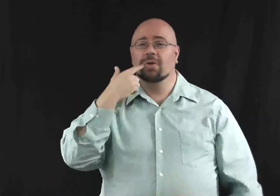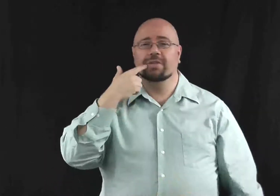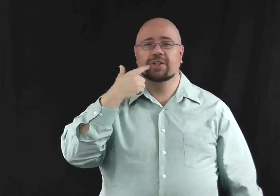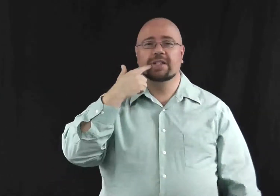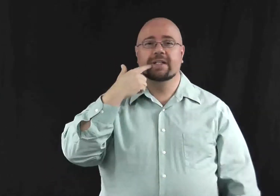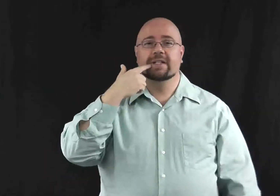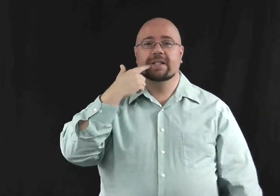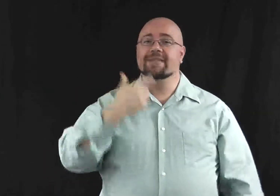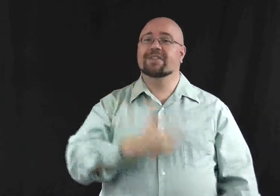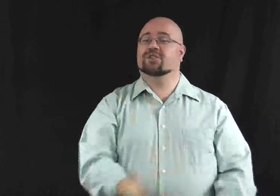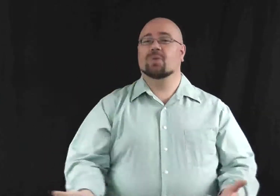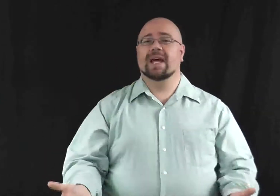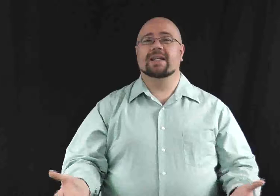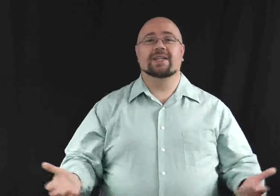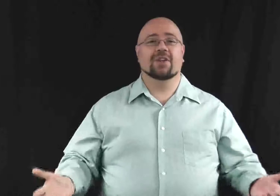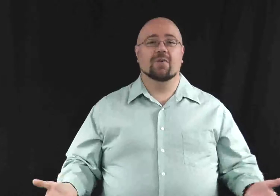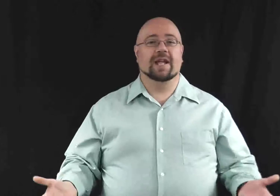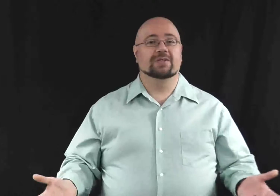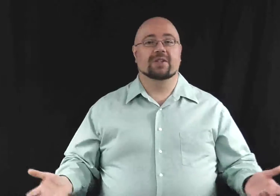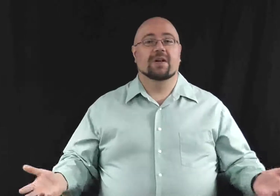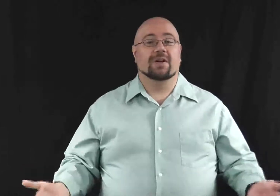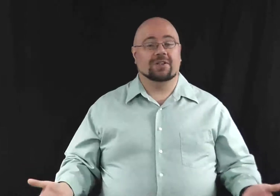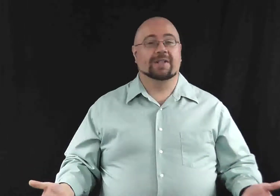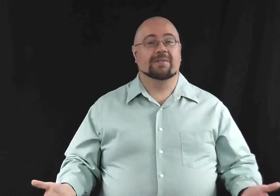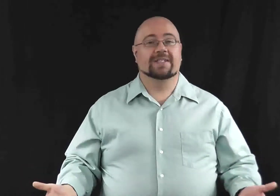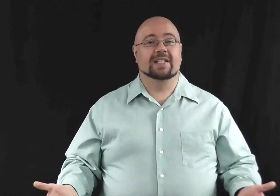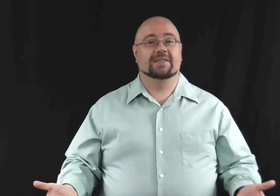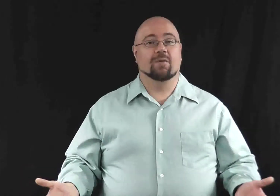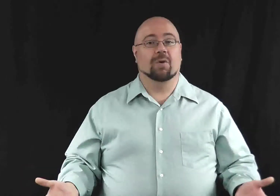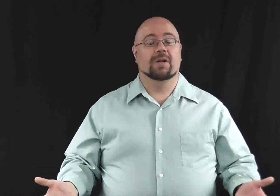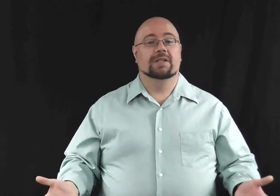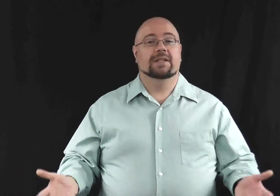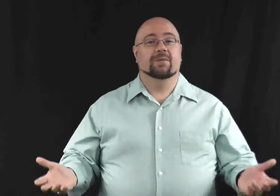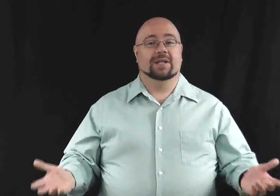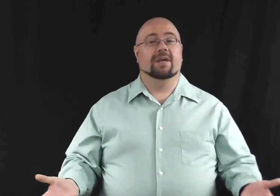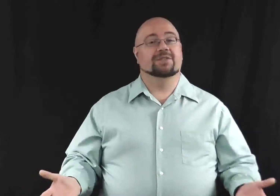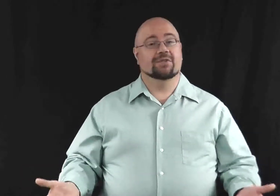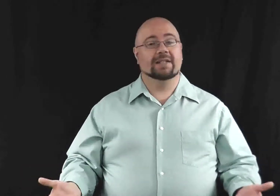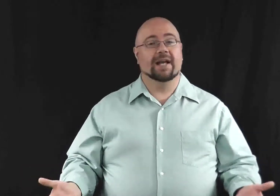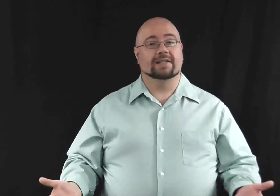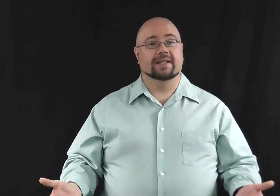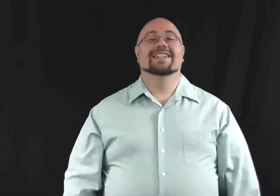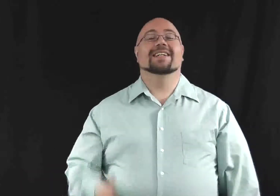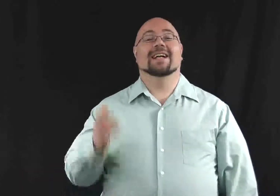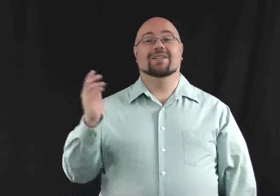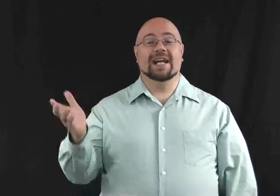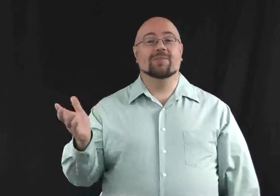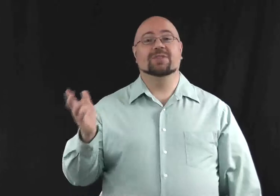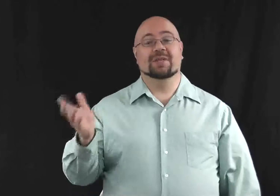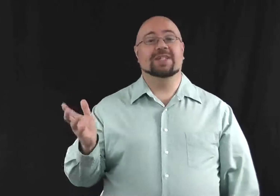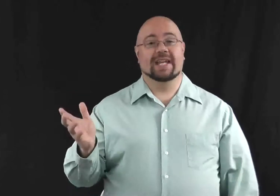fluid, even sweat and toenails are starting to be tested for when it comes to drug testing. A lab will simply take